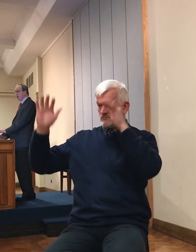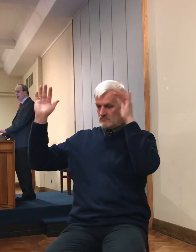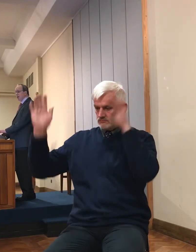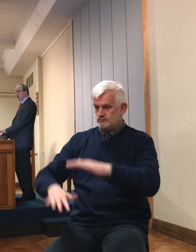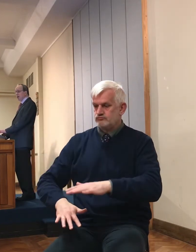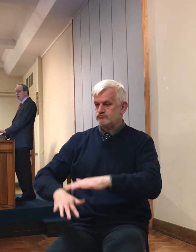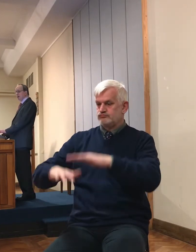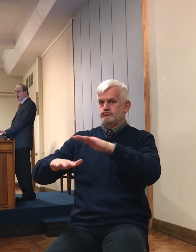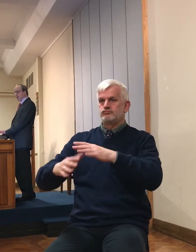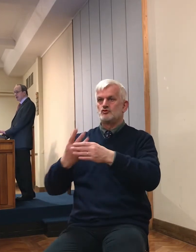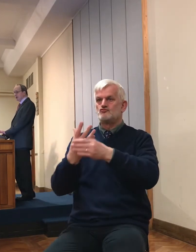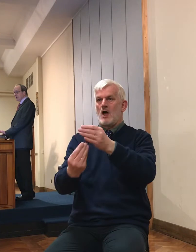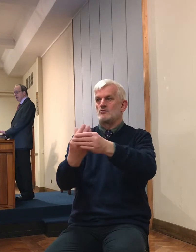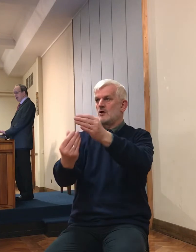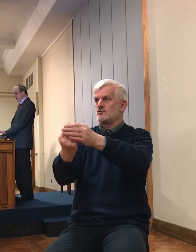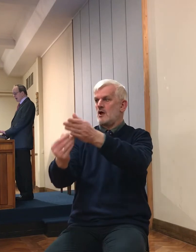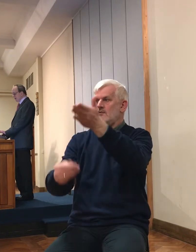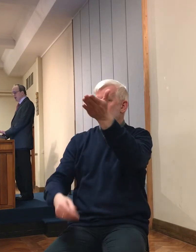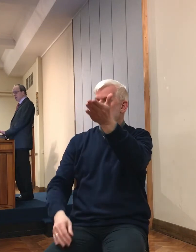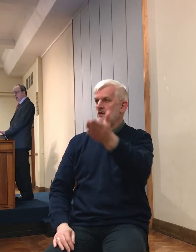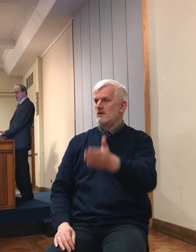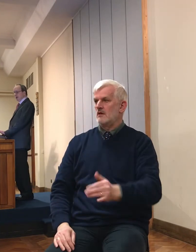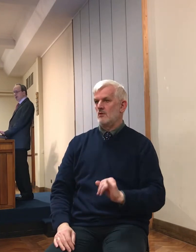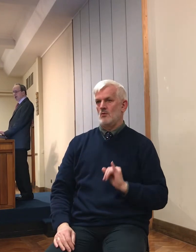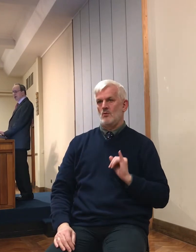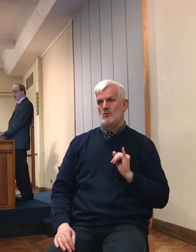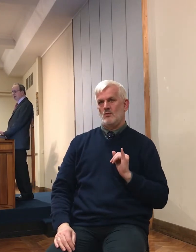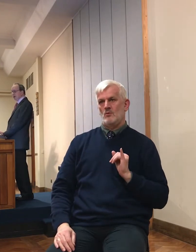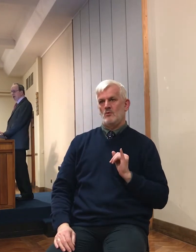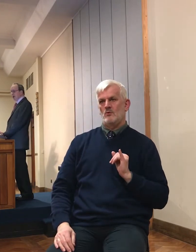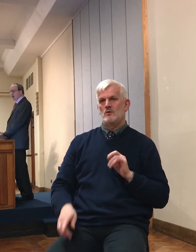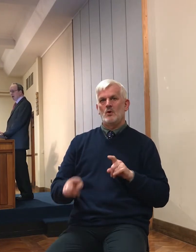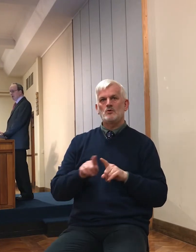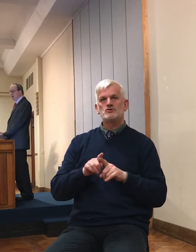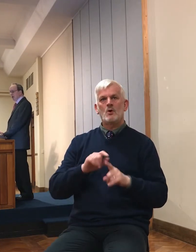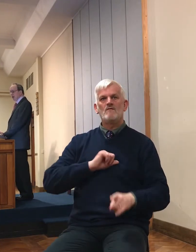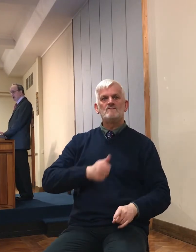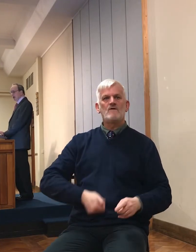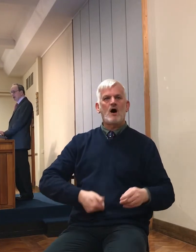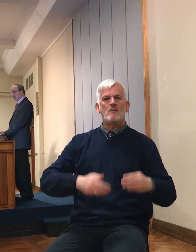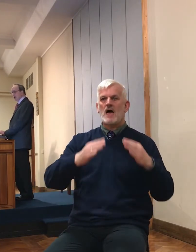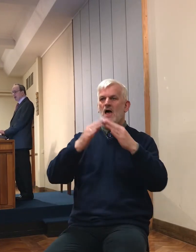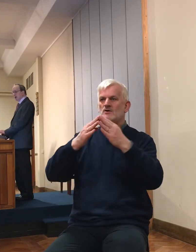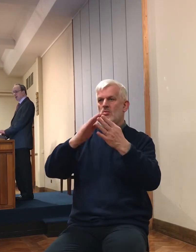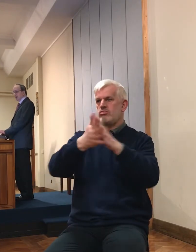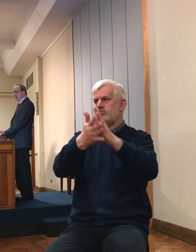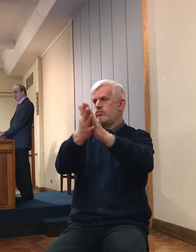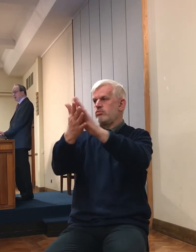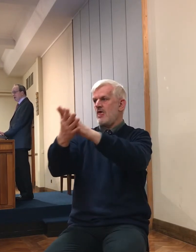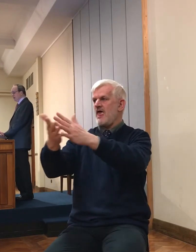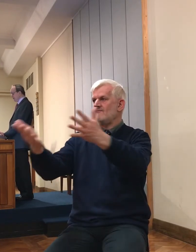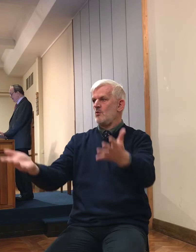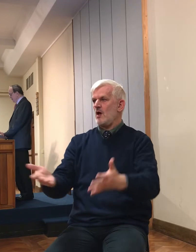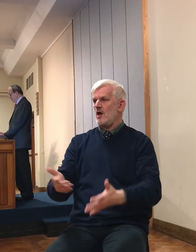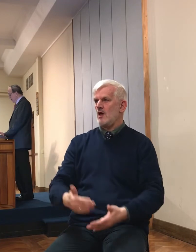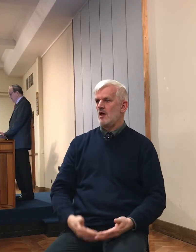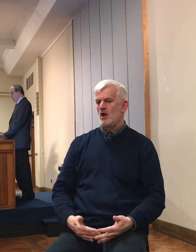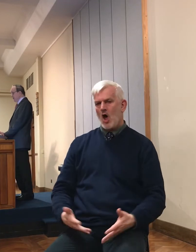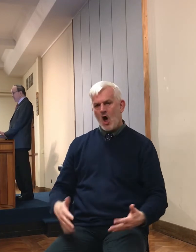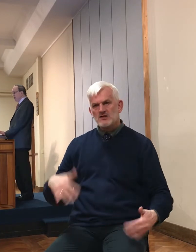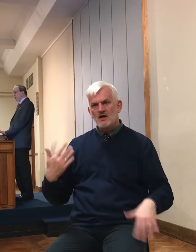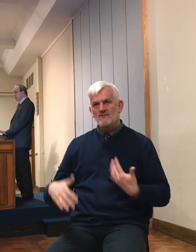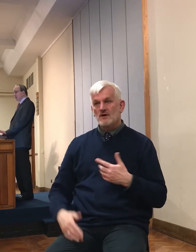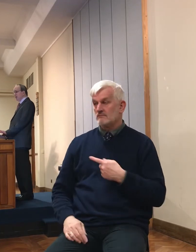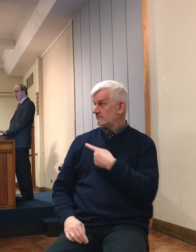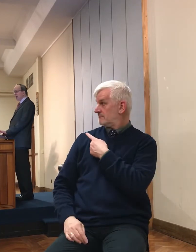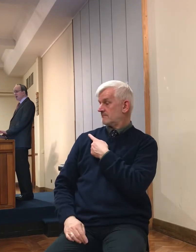happened before or since. And found buildings were destroyed everywhere, and other people were hurt. But